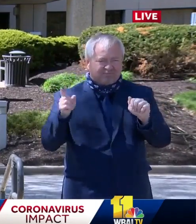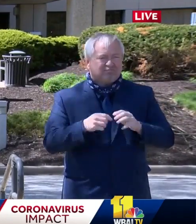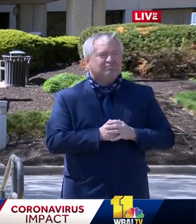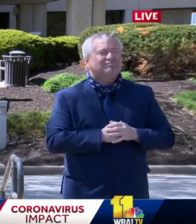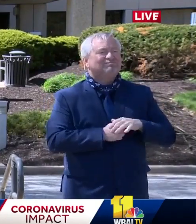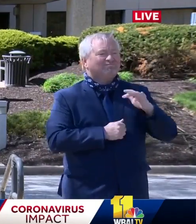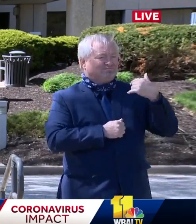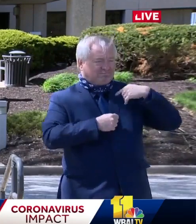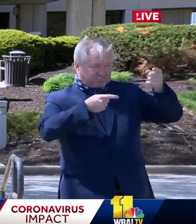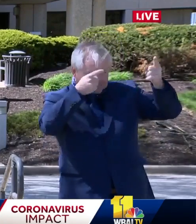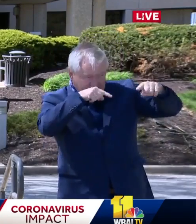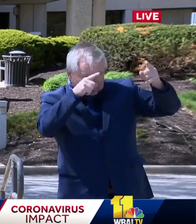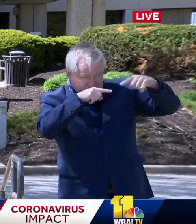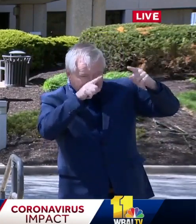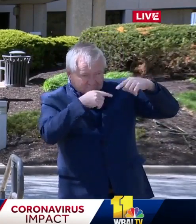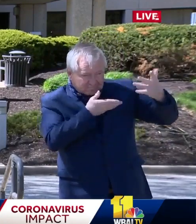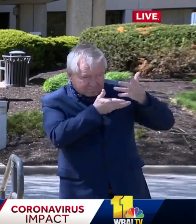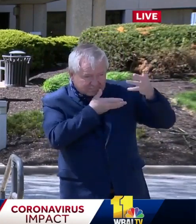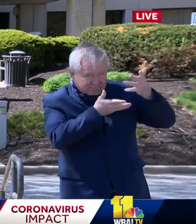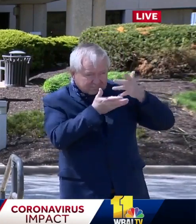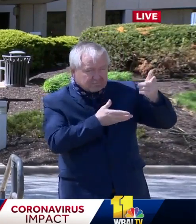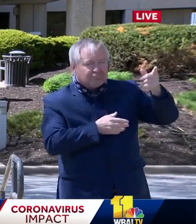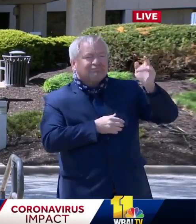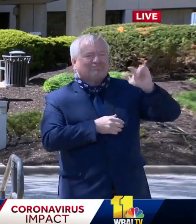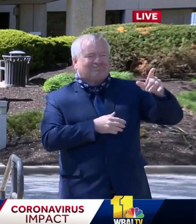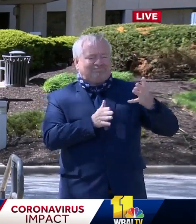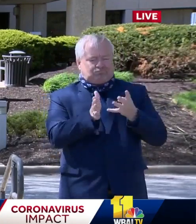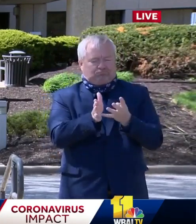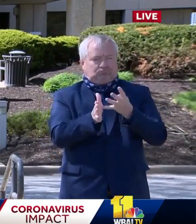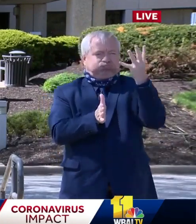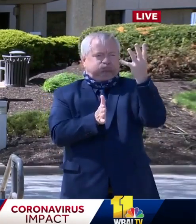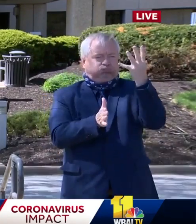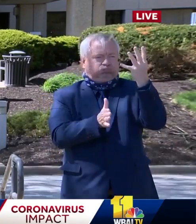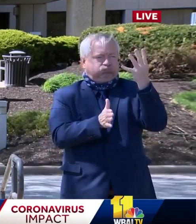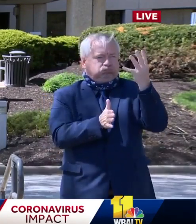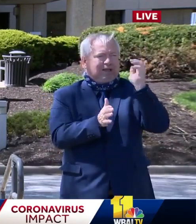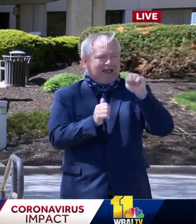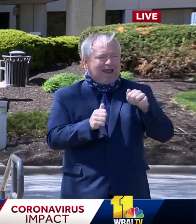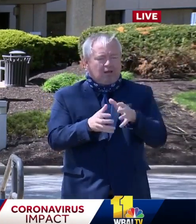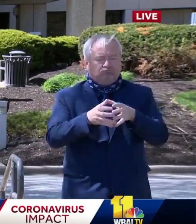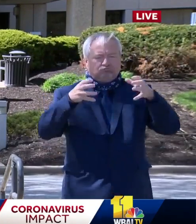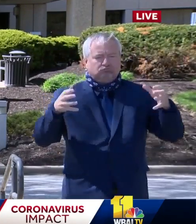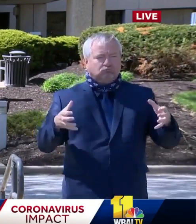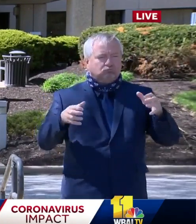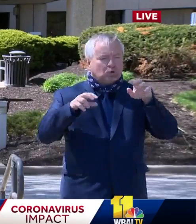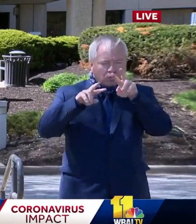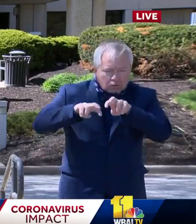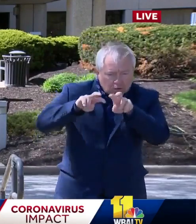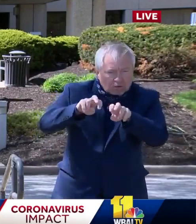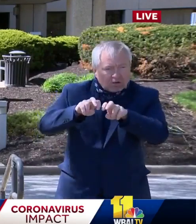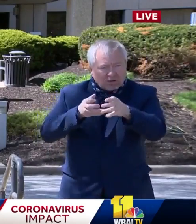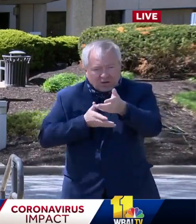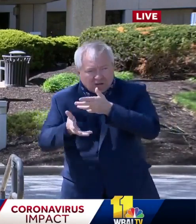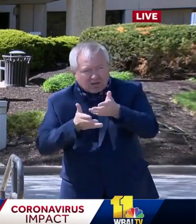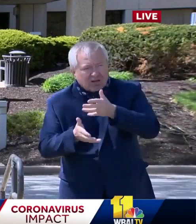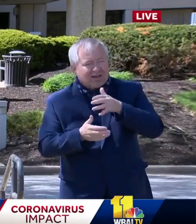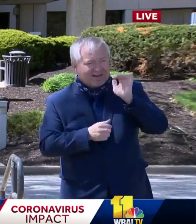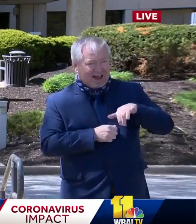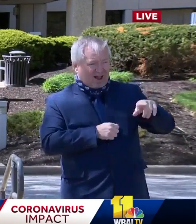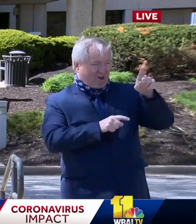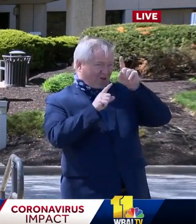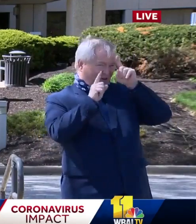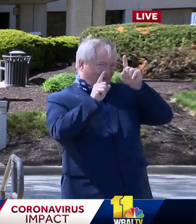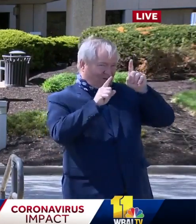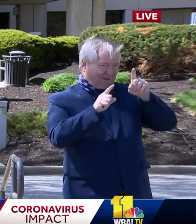our present disease investigation capability and ramping up to be able to contact 1,000 new